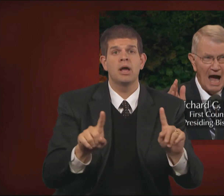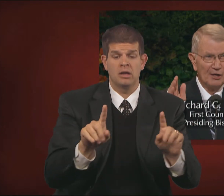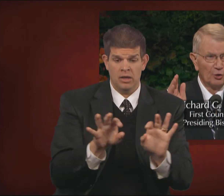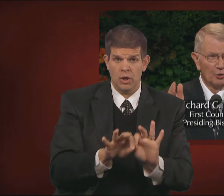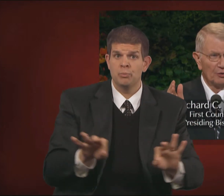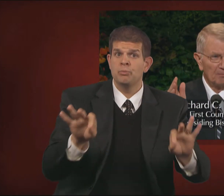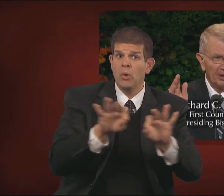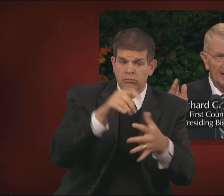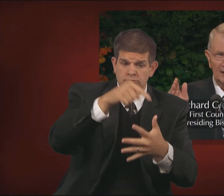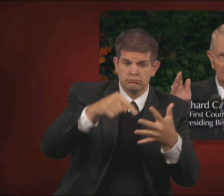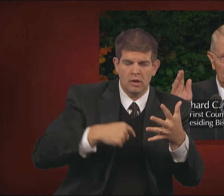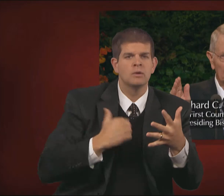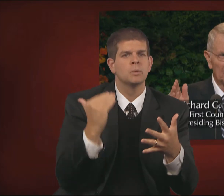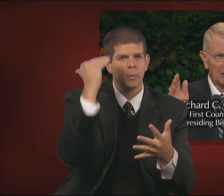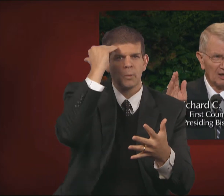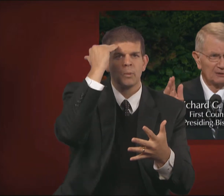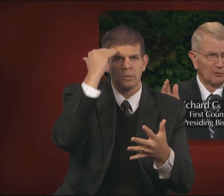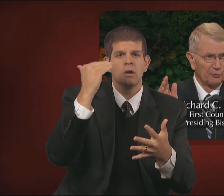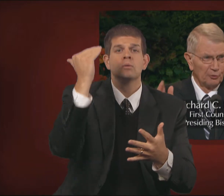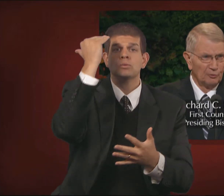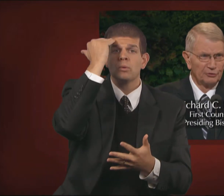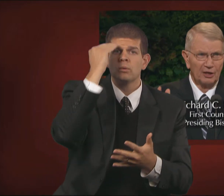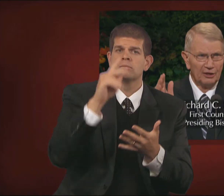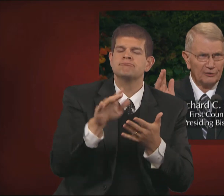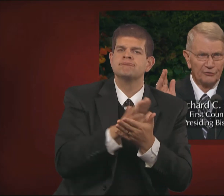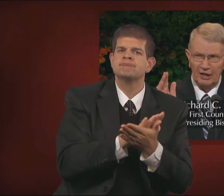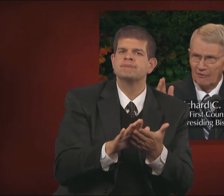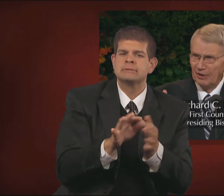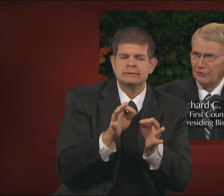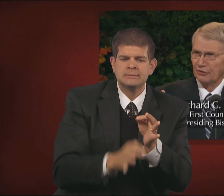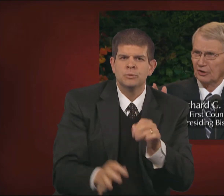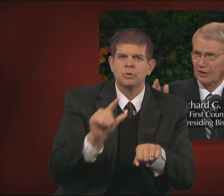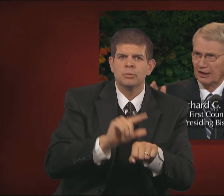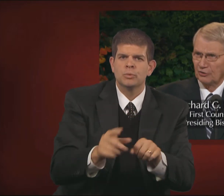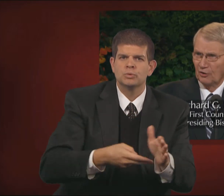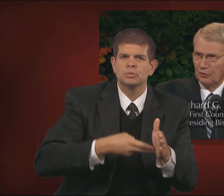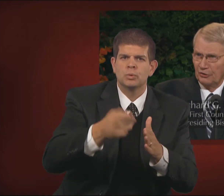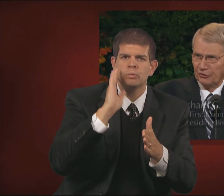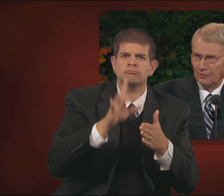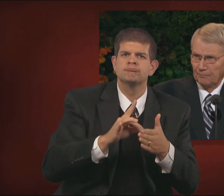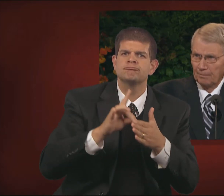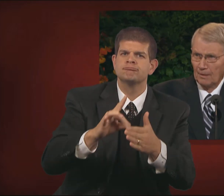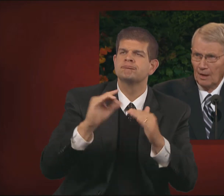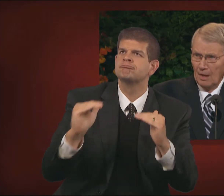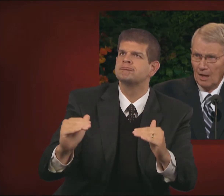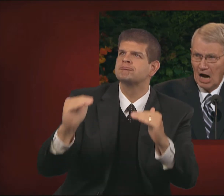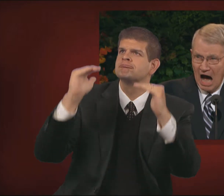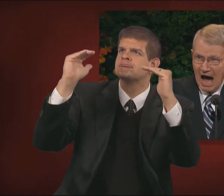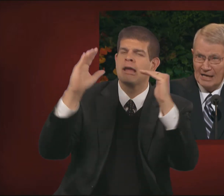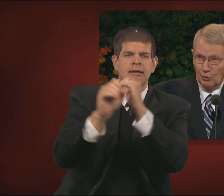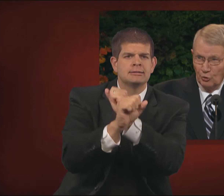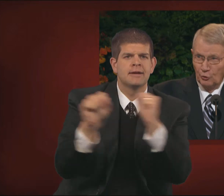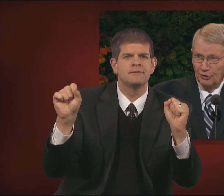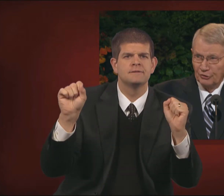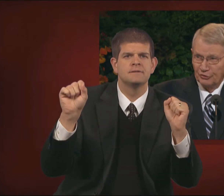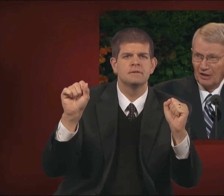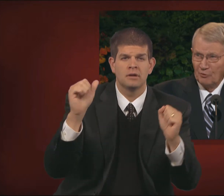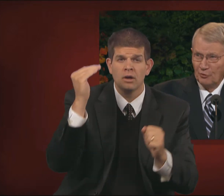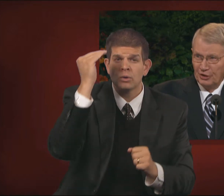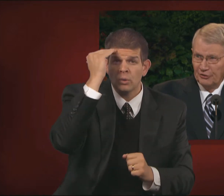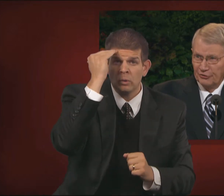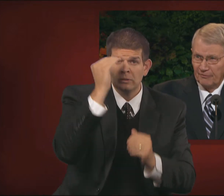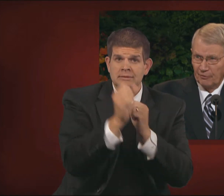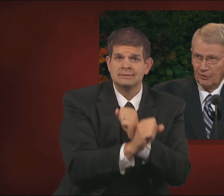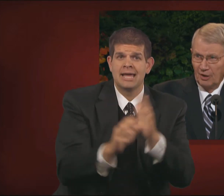I know the plain and simple gospel truths that lead to salvation and exaltation. I know that the